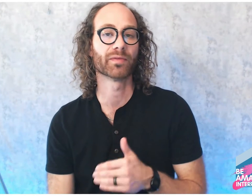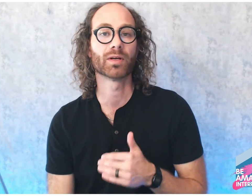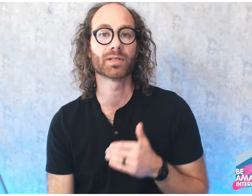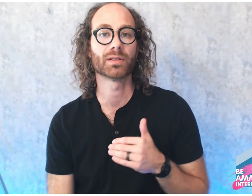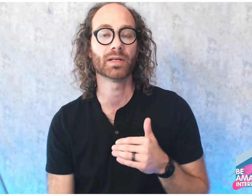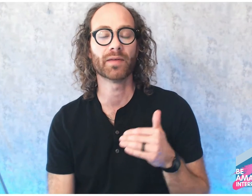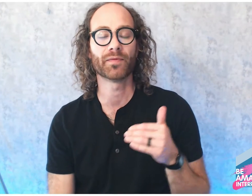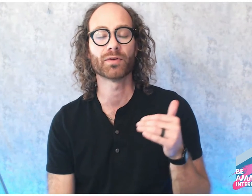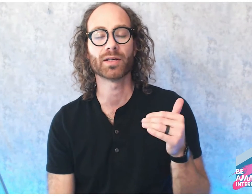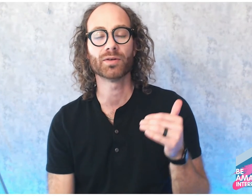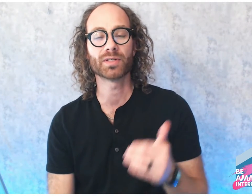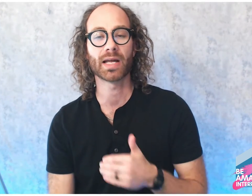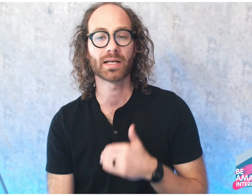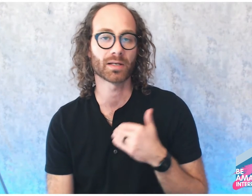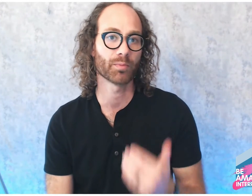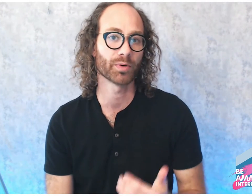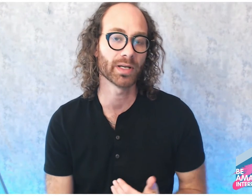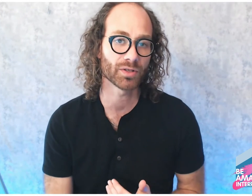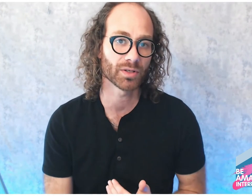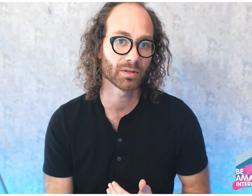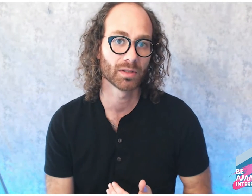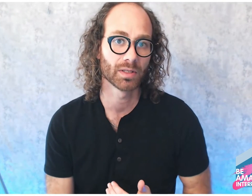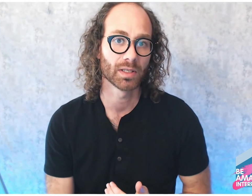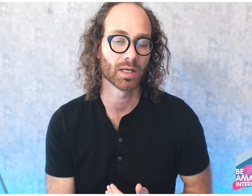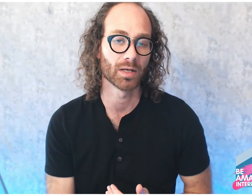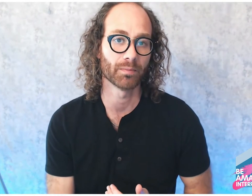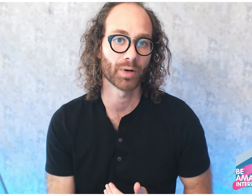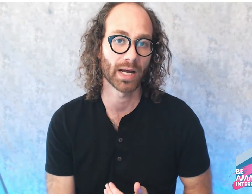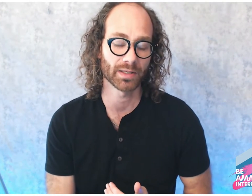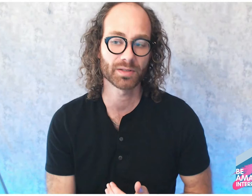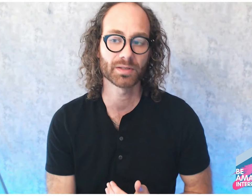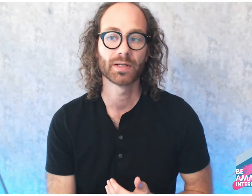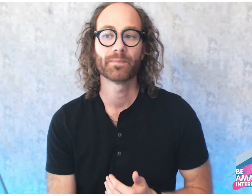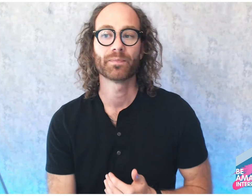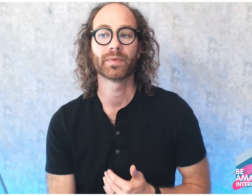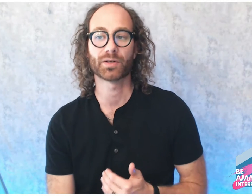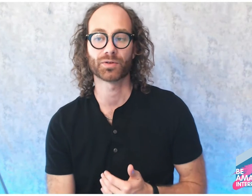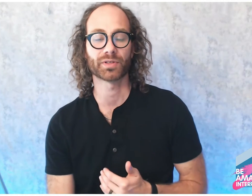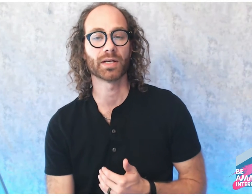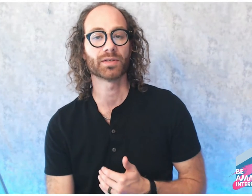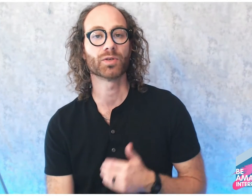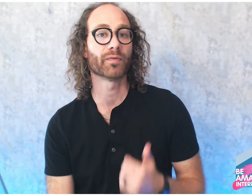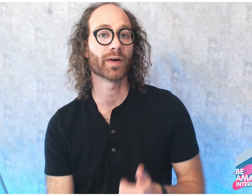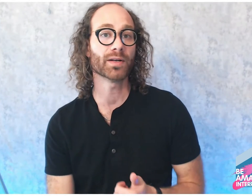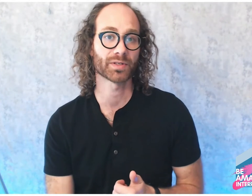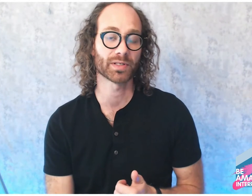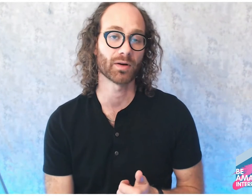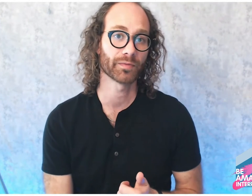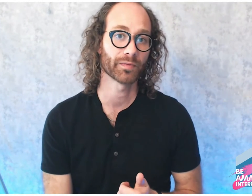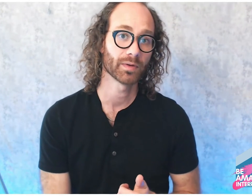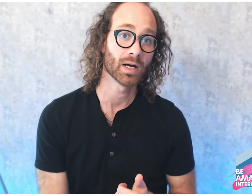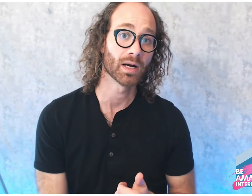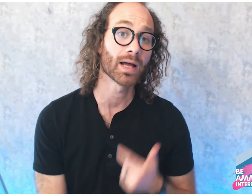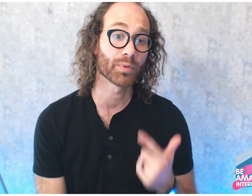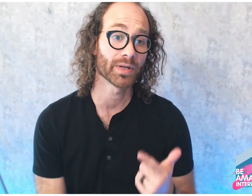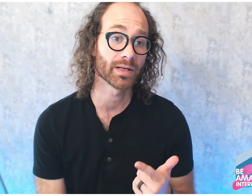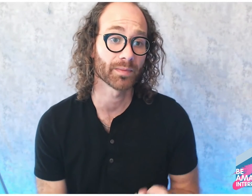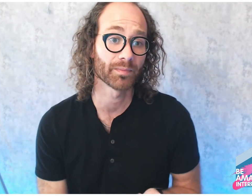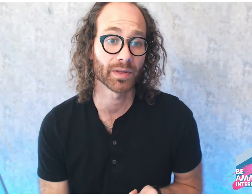it's, if you're not using it as a comprehension practice exercise, you will find yourself comprehending the things that